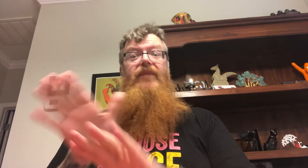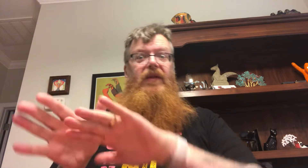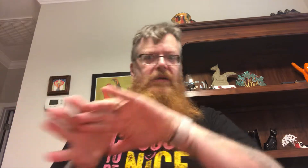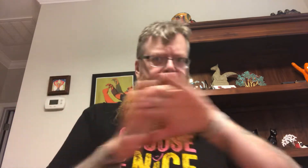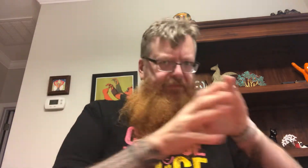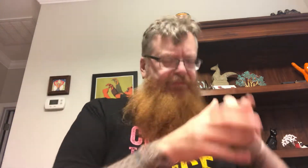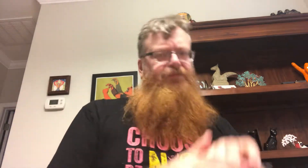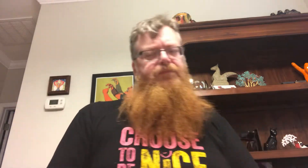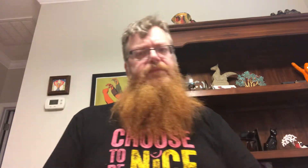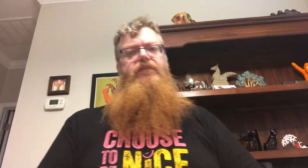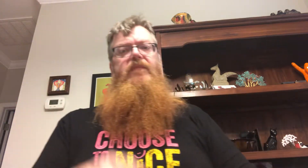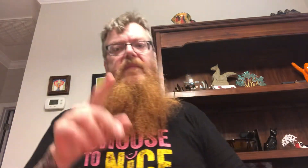I don't know.